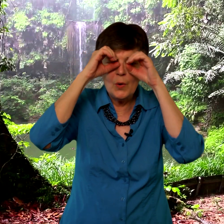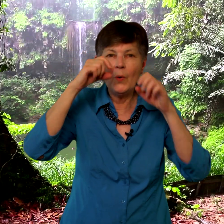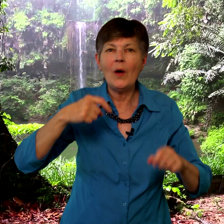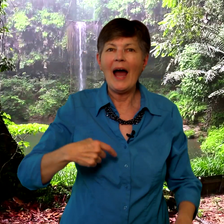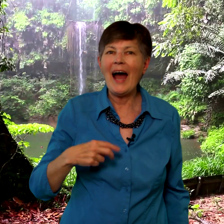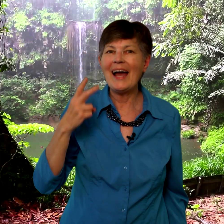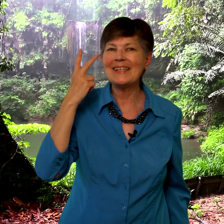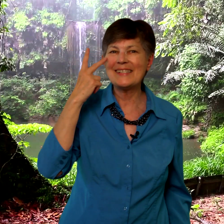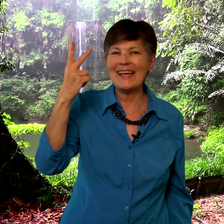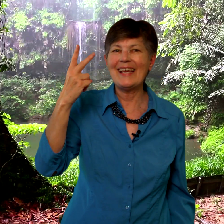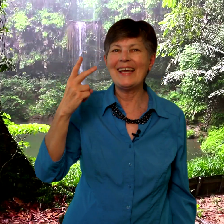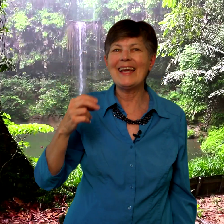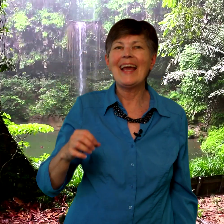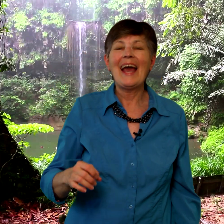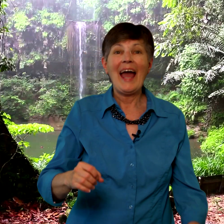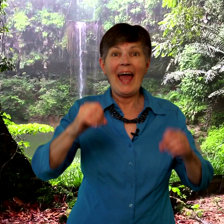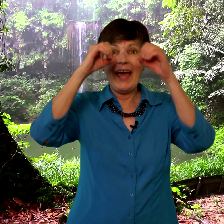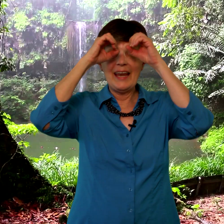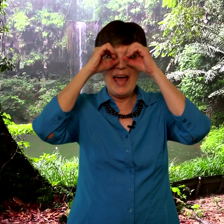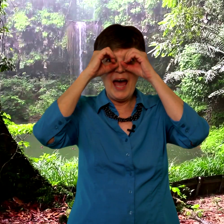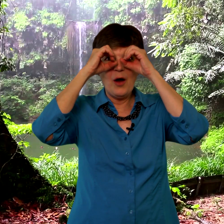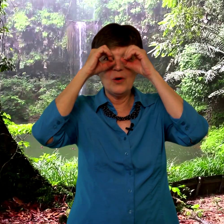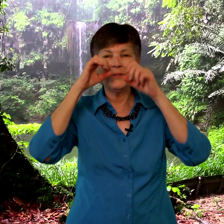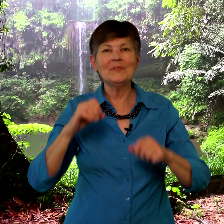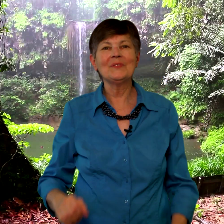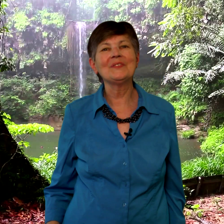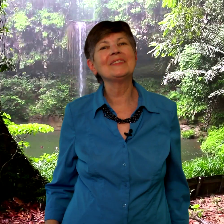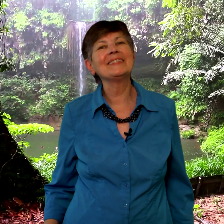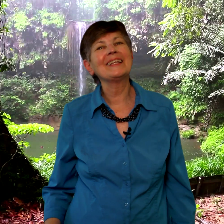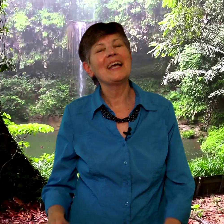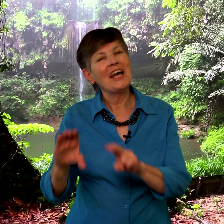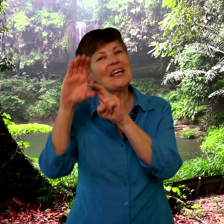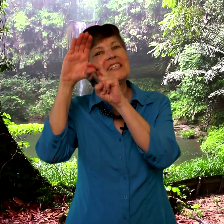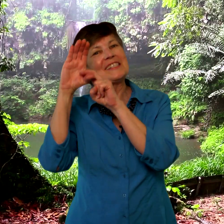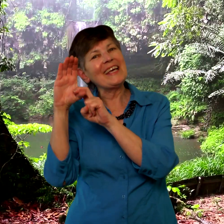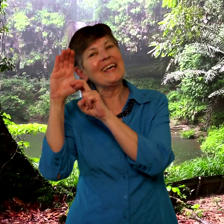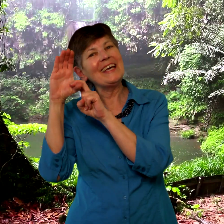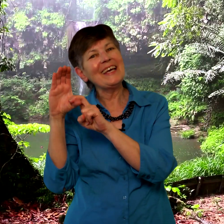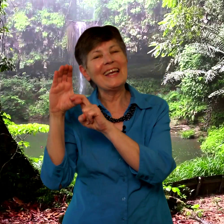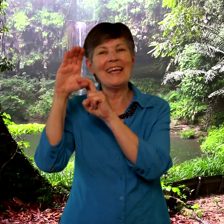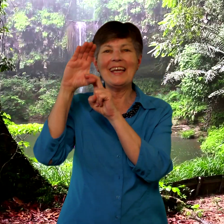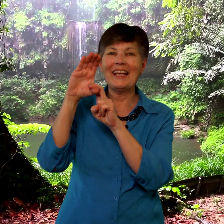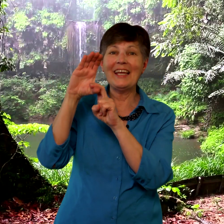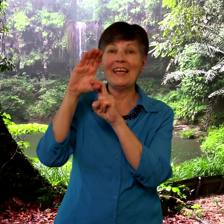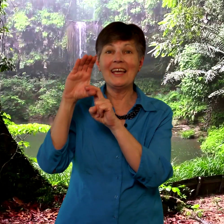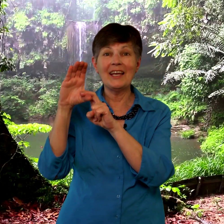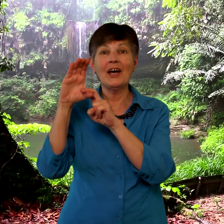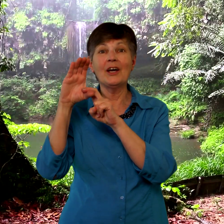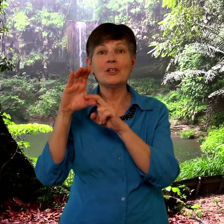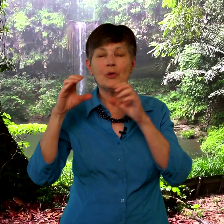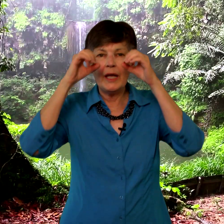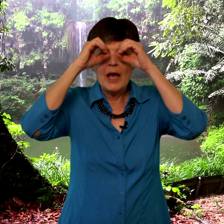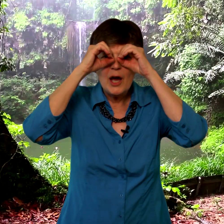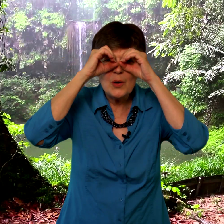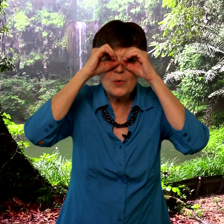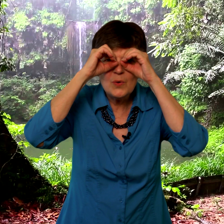whoo. I see an owl sitting in a tree, whoo,